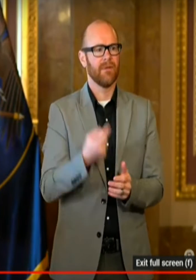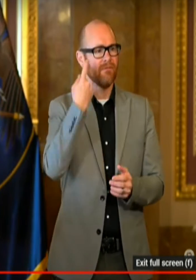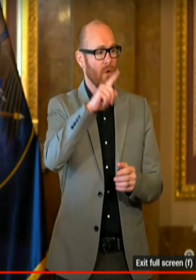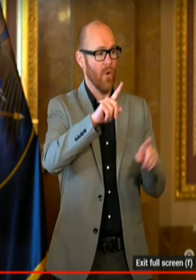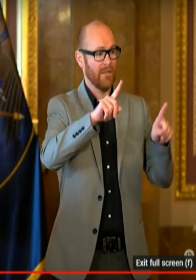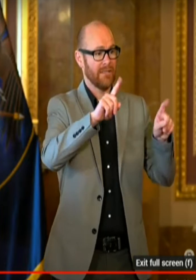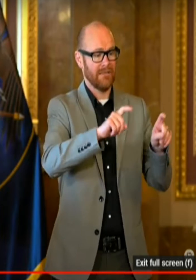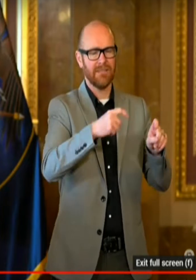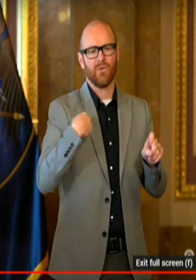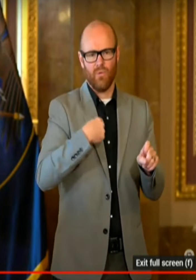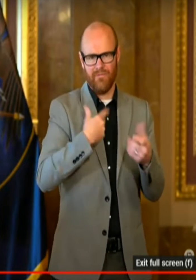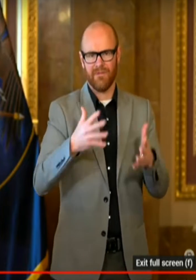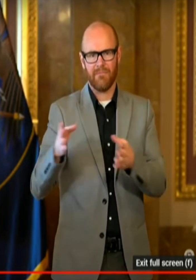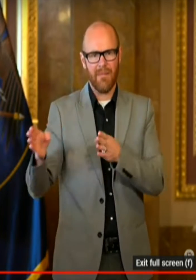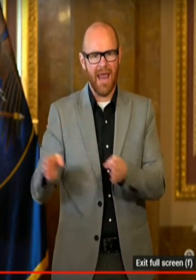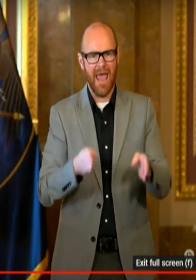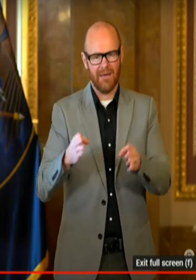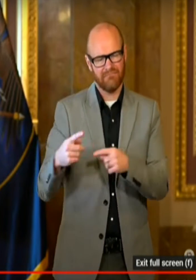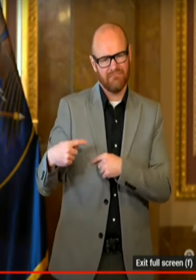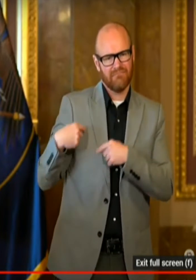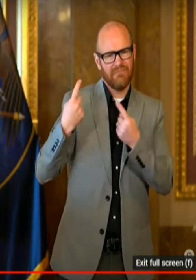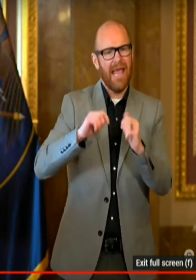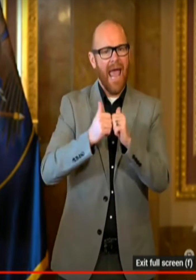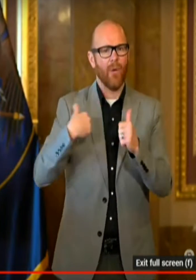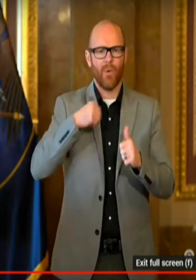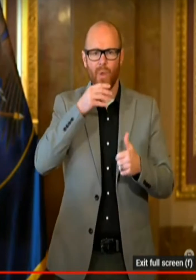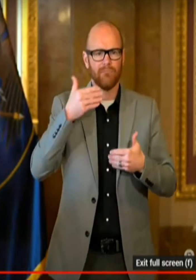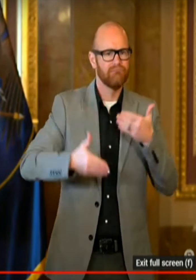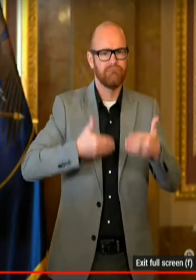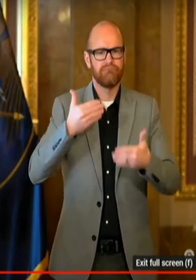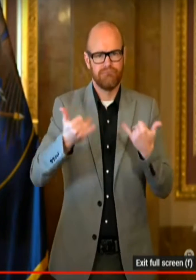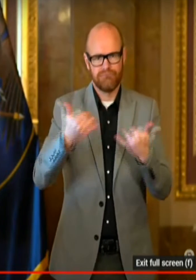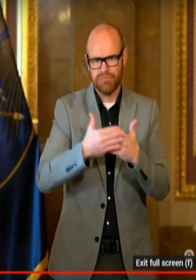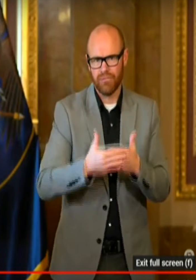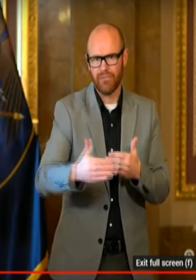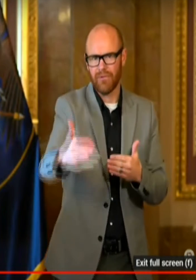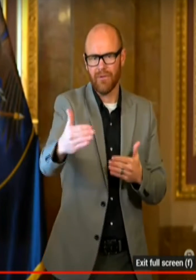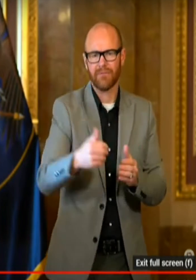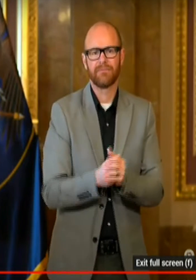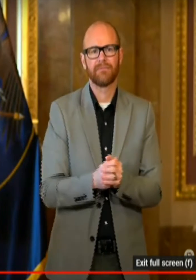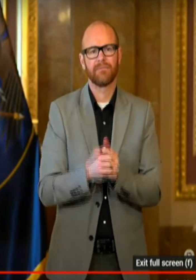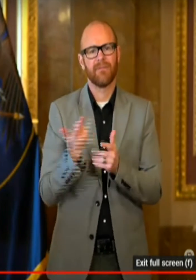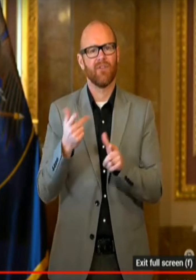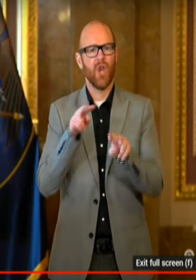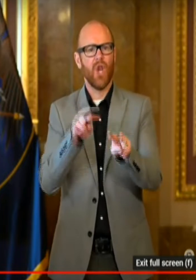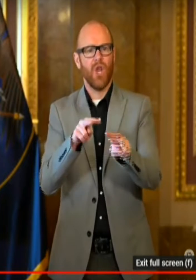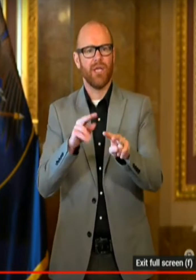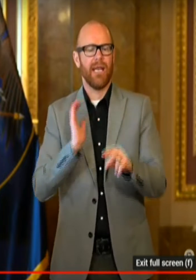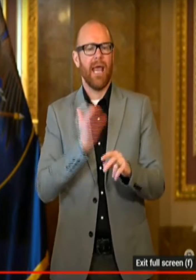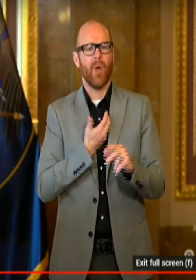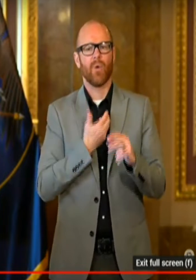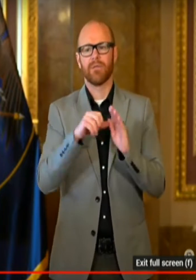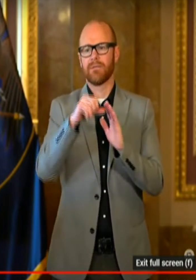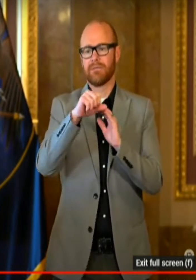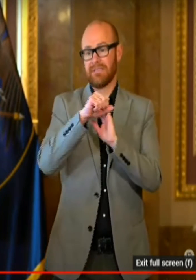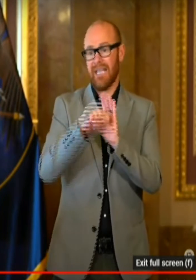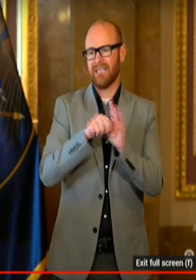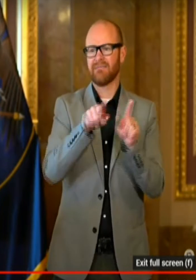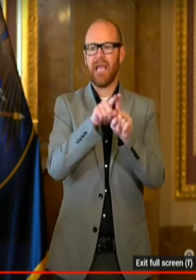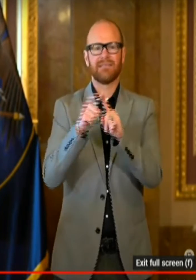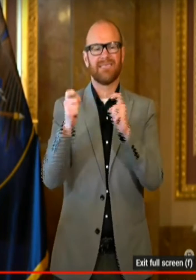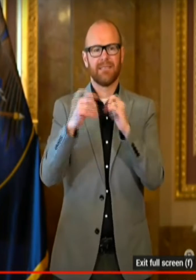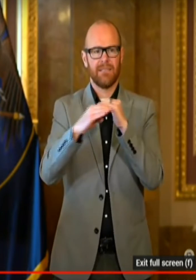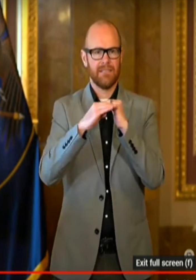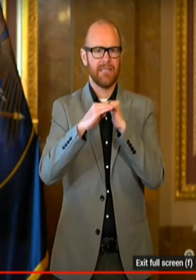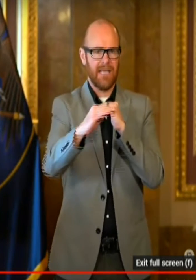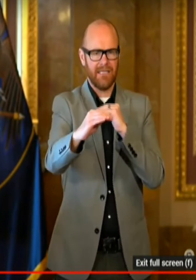planning related to this and how we wanted to move forward in this process. As we look at the steady state and how we want to have testing as